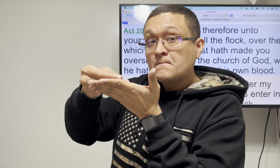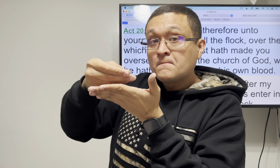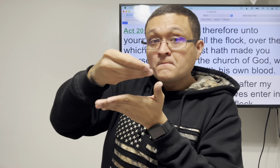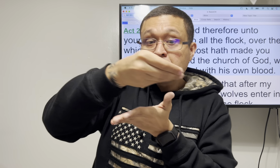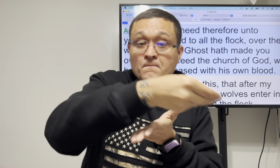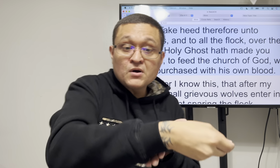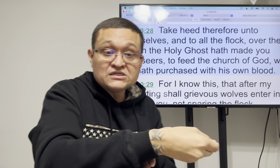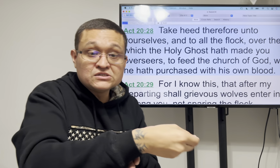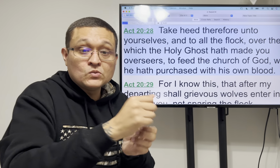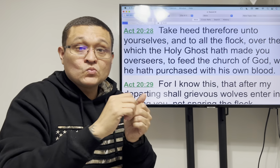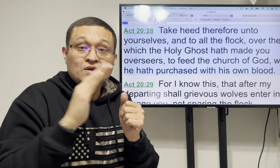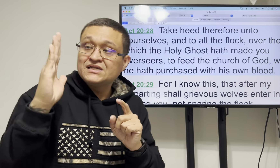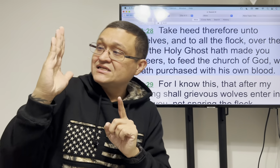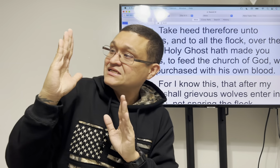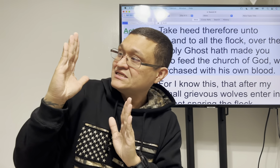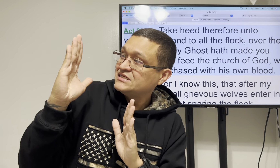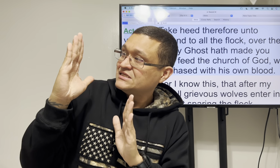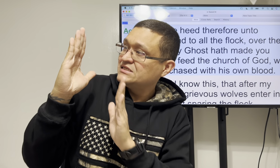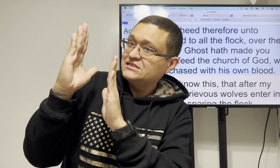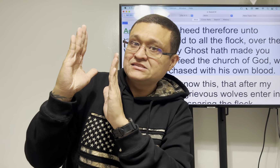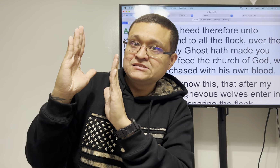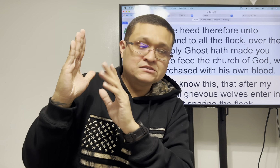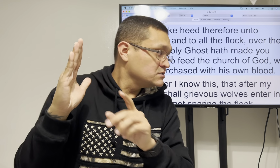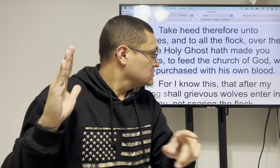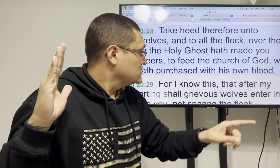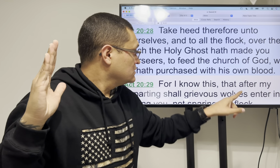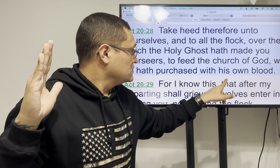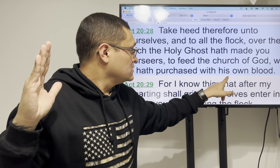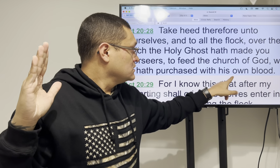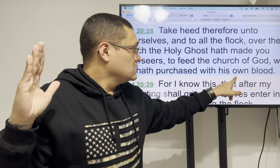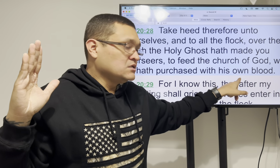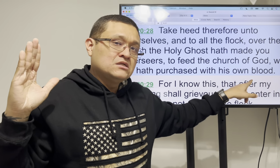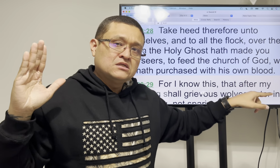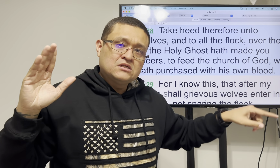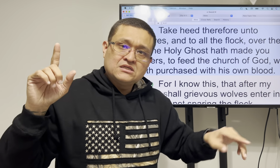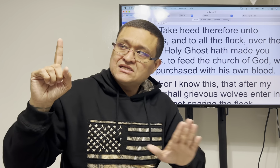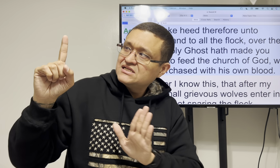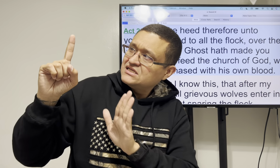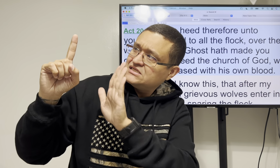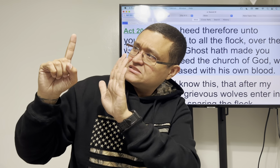he bought our souls with his own blood